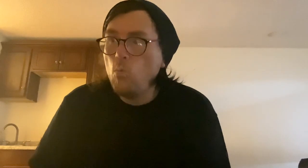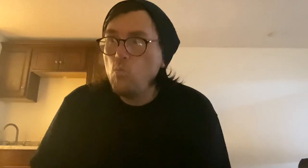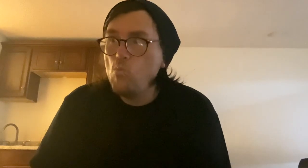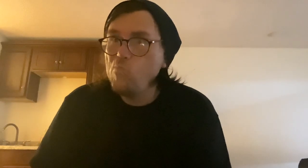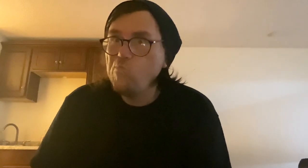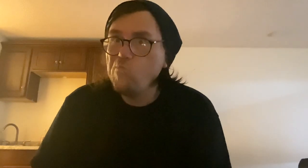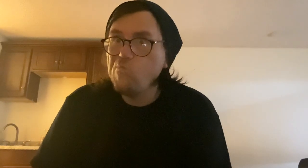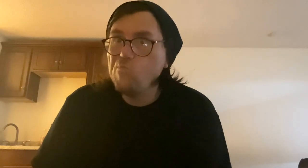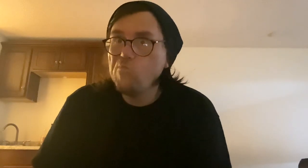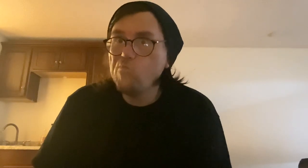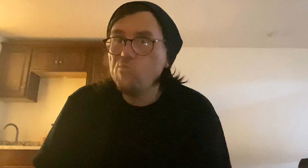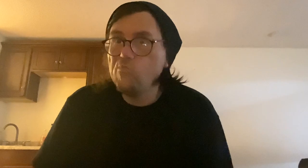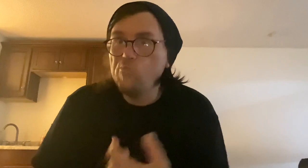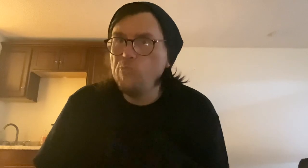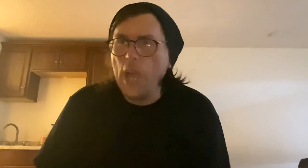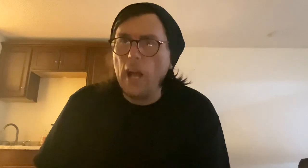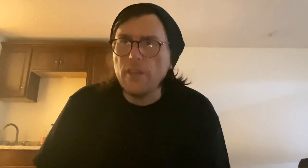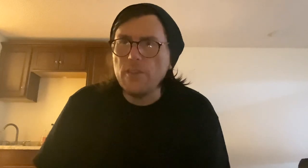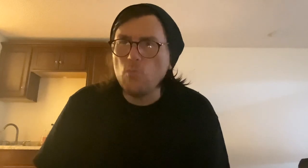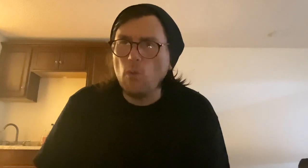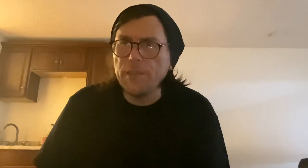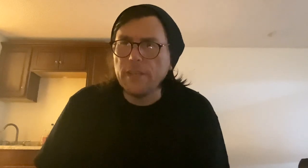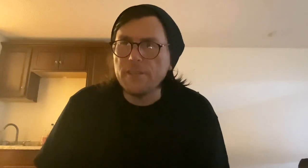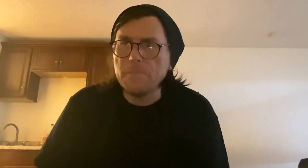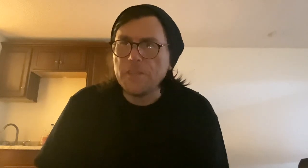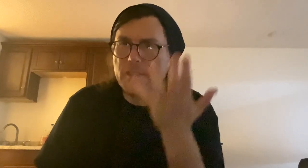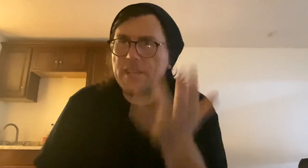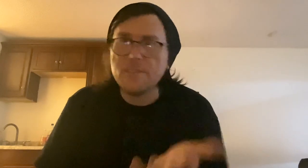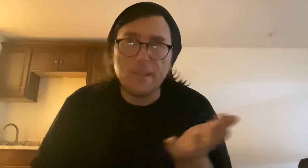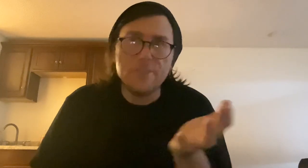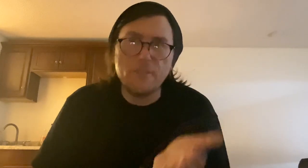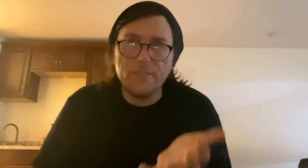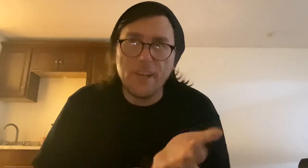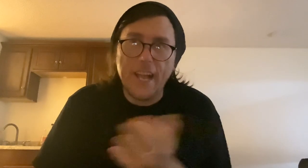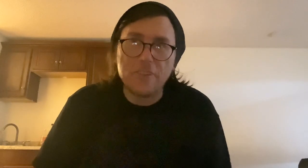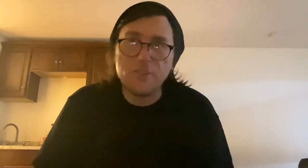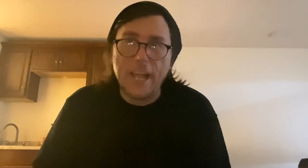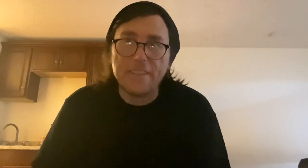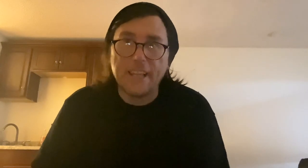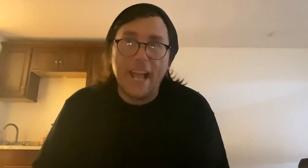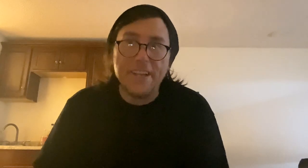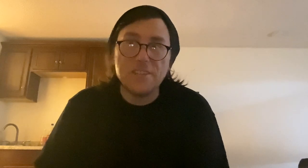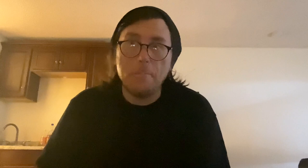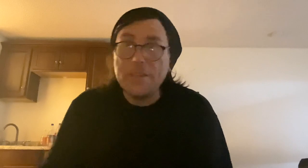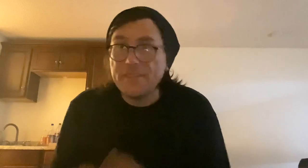yeah, you won't need this business license because you're not actually acting as a business.